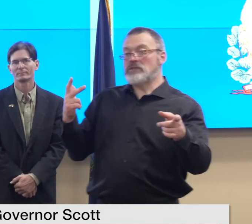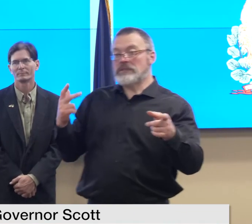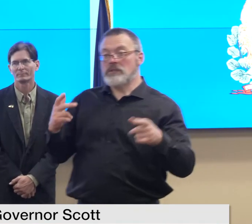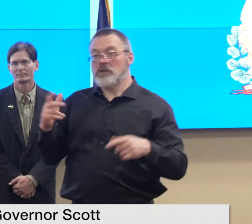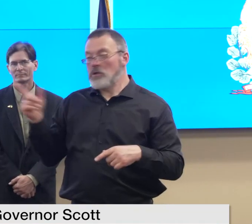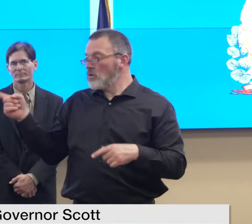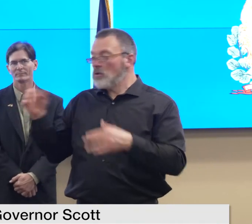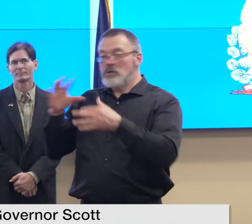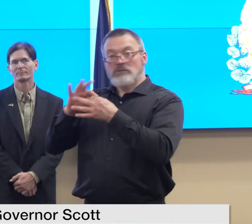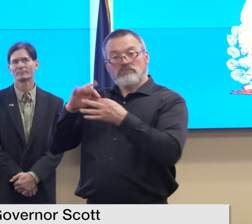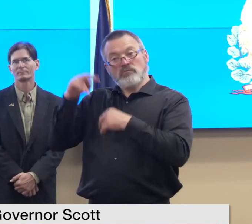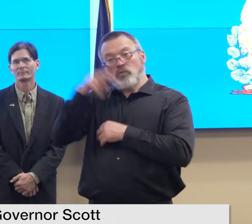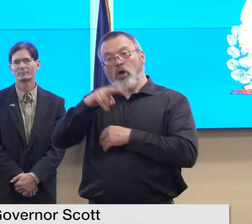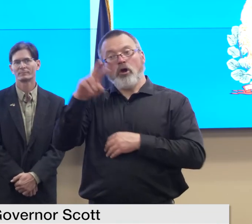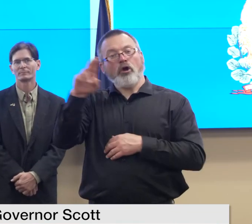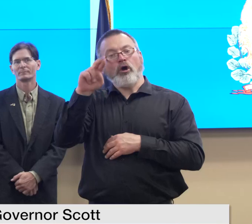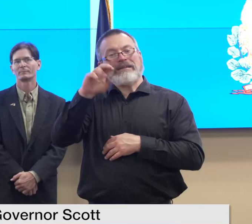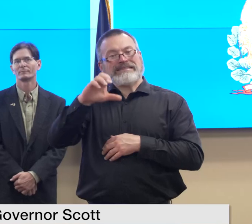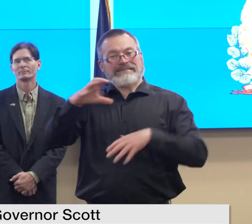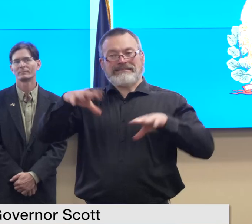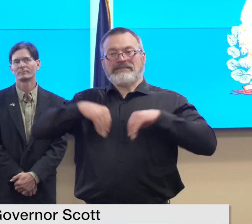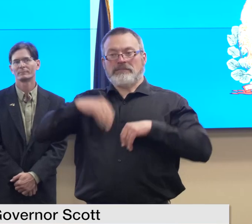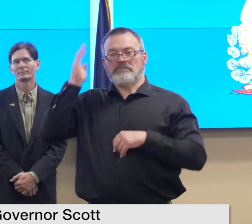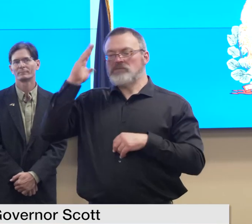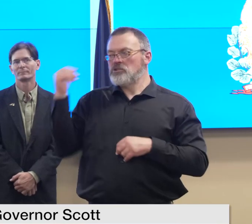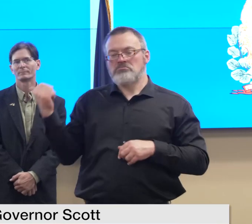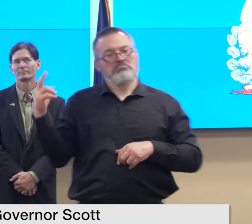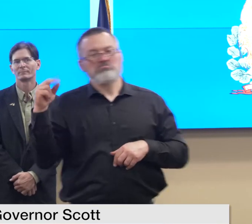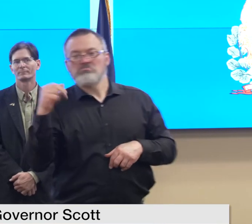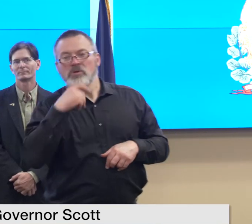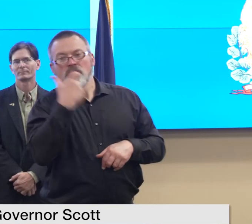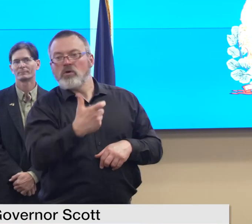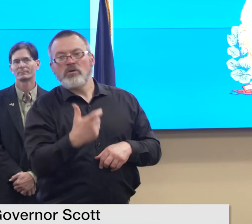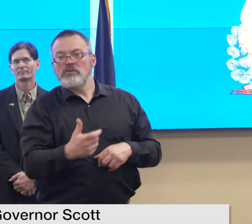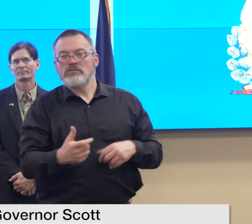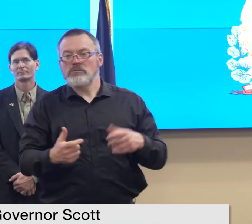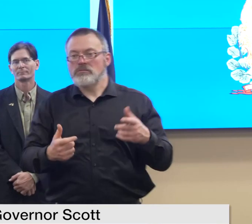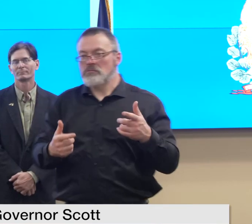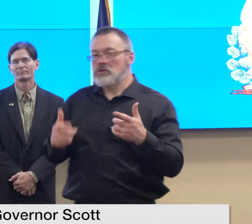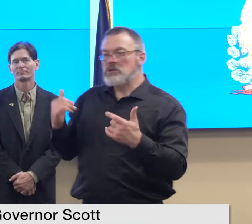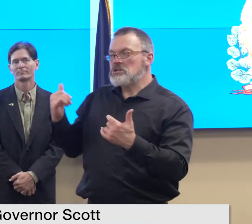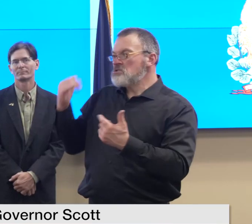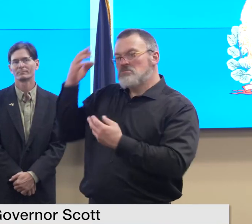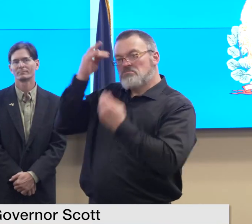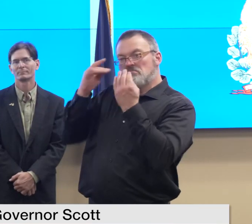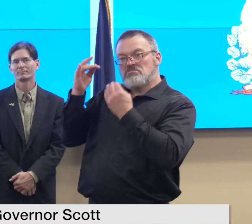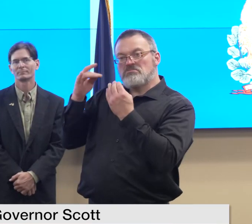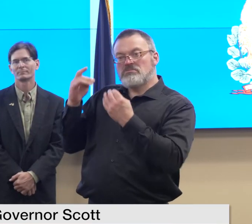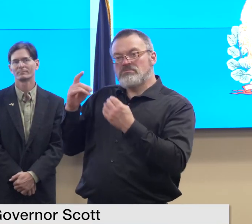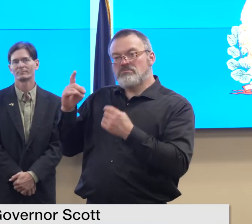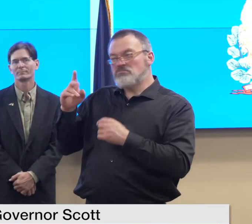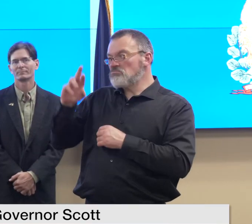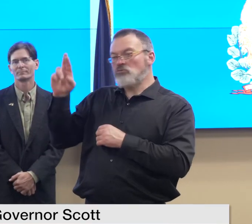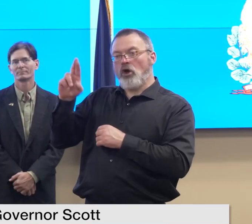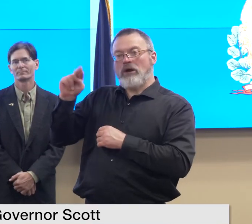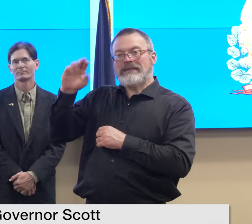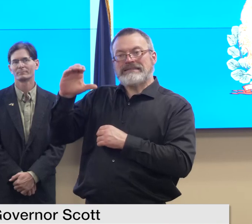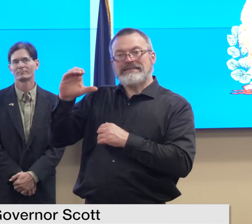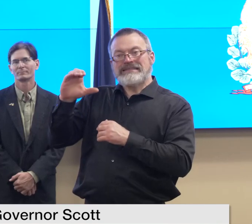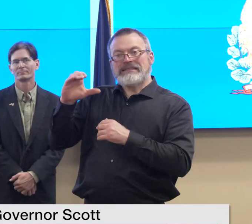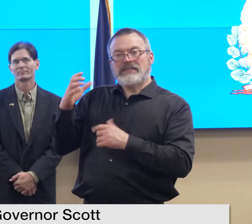last night i did not just overall thoughts on now that the convention is it's finished the party is